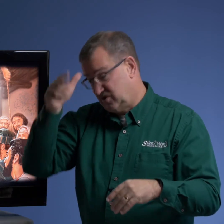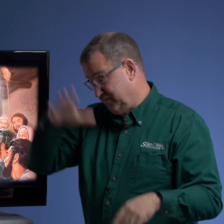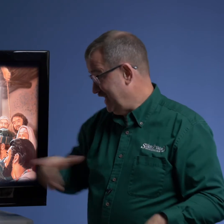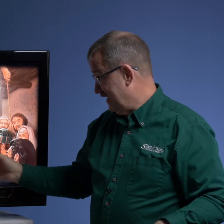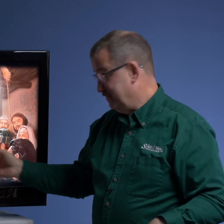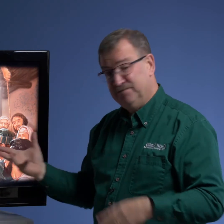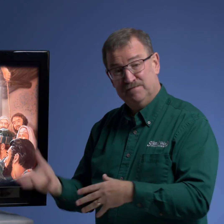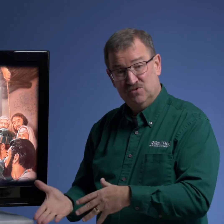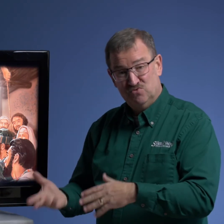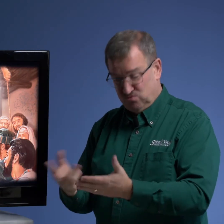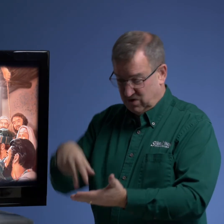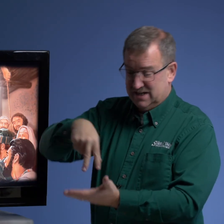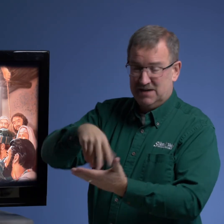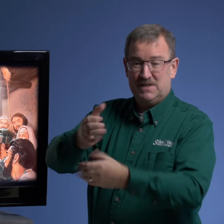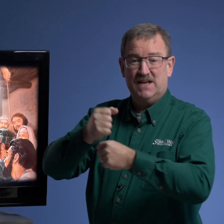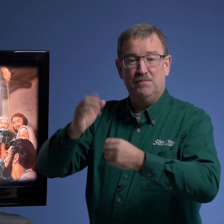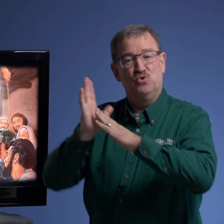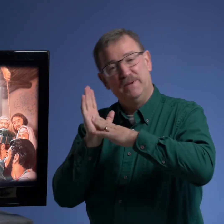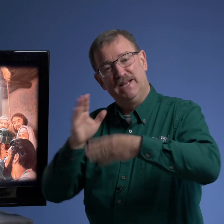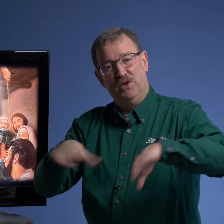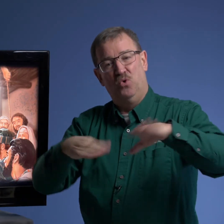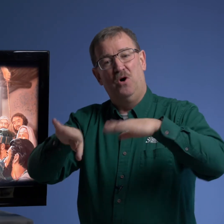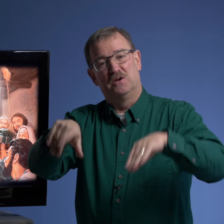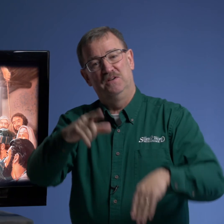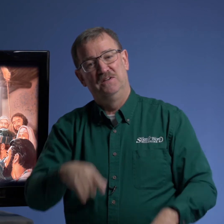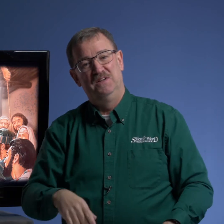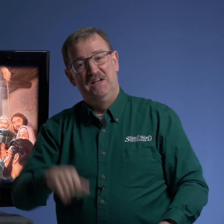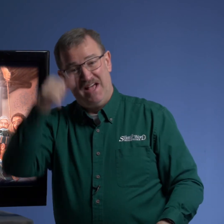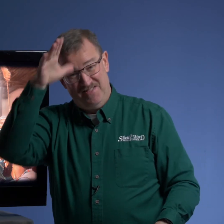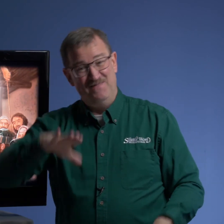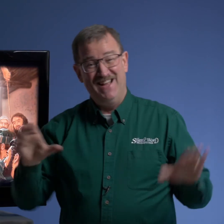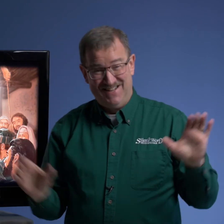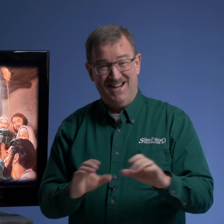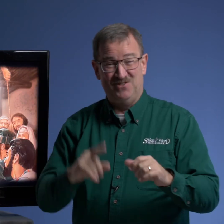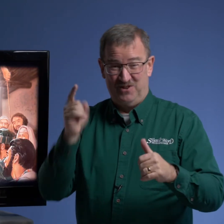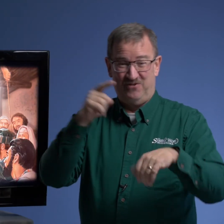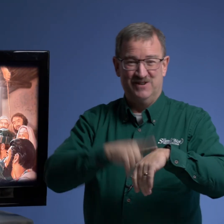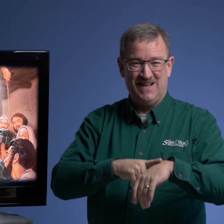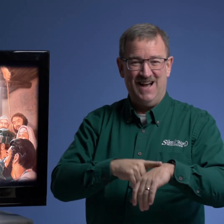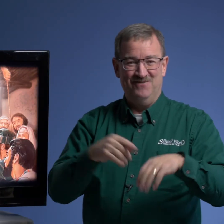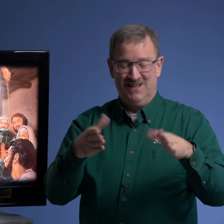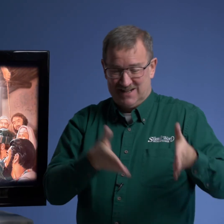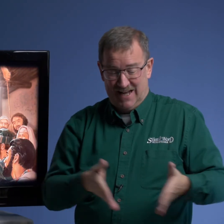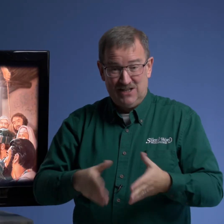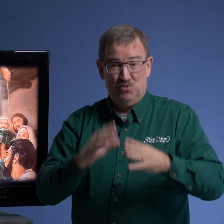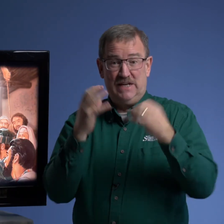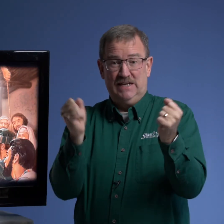to the man rise up take up your bed and walk and the man does for the first time his legs were healed